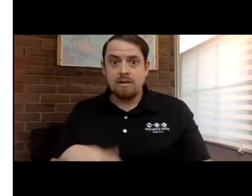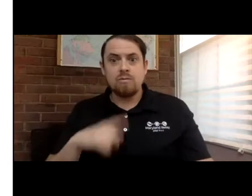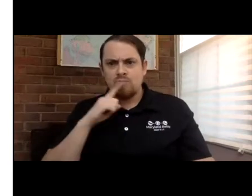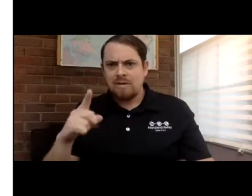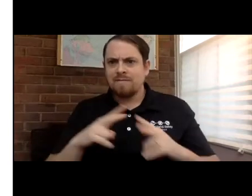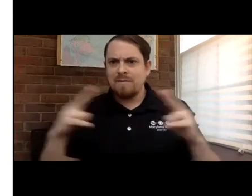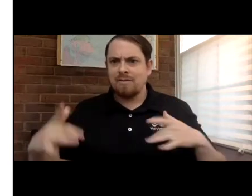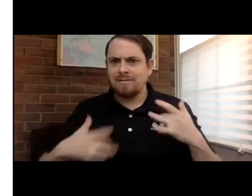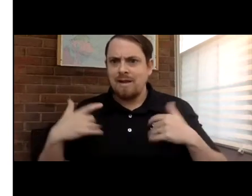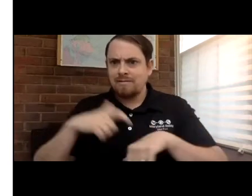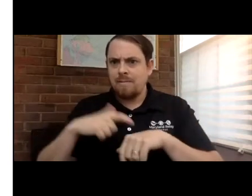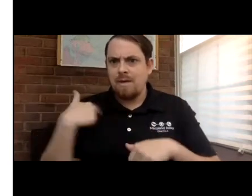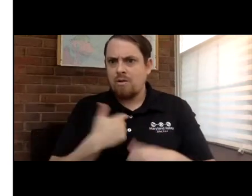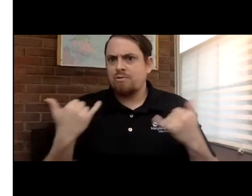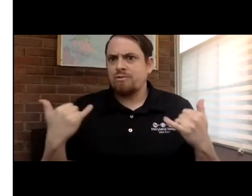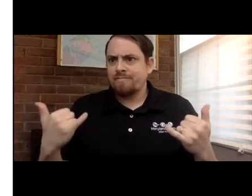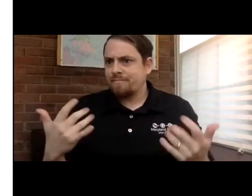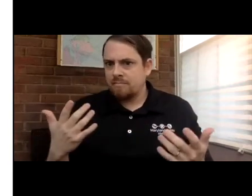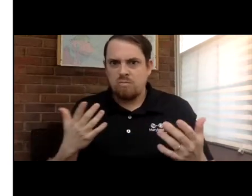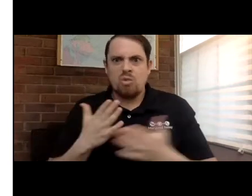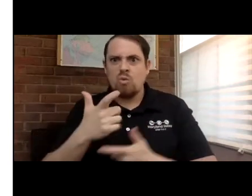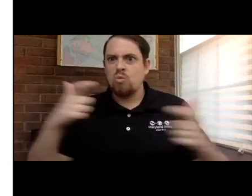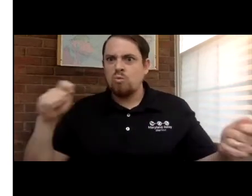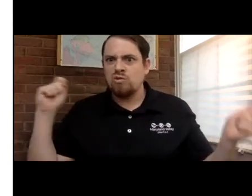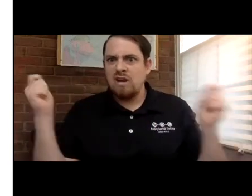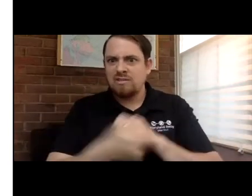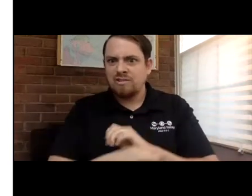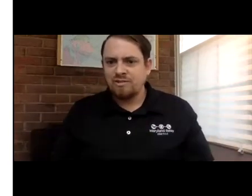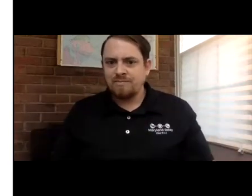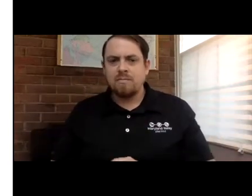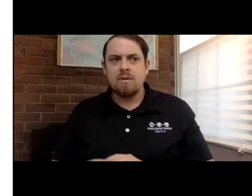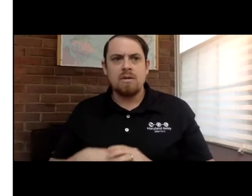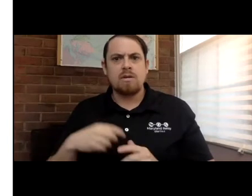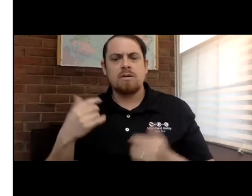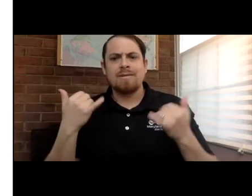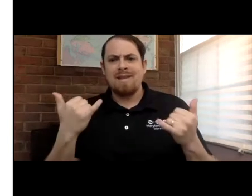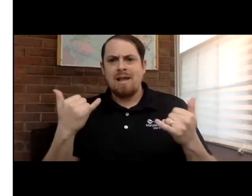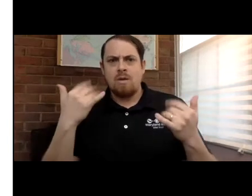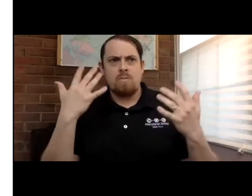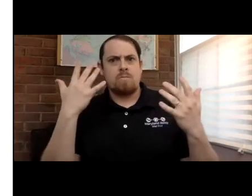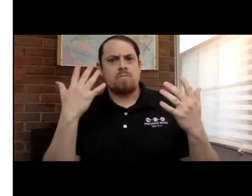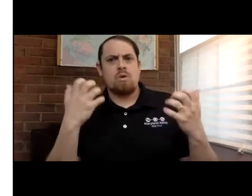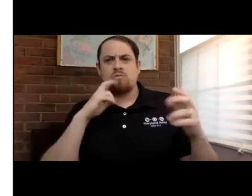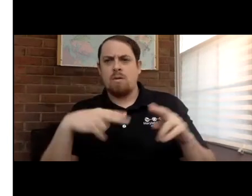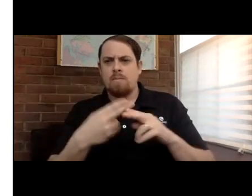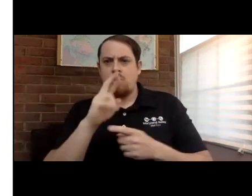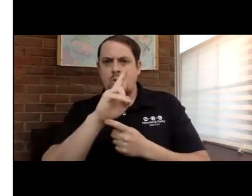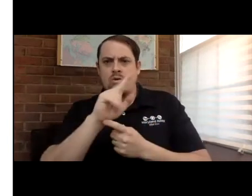educational opportunity. So to get us started, it's just a very, very exciting time for us. We've been through some huge changes.